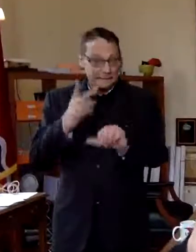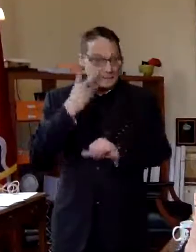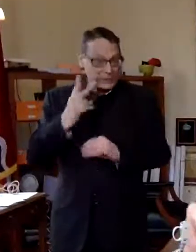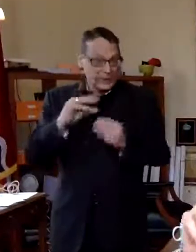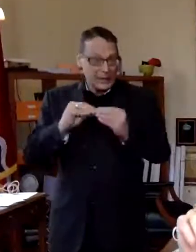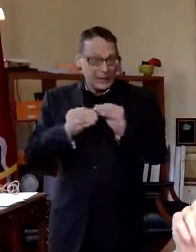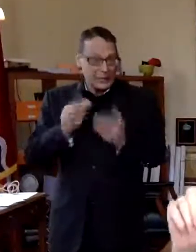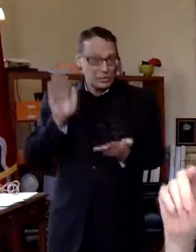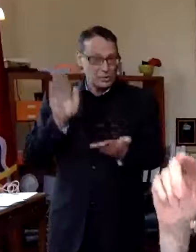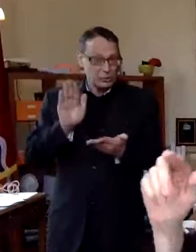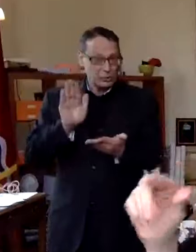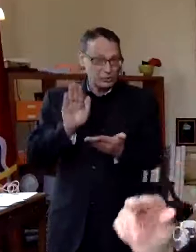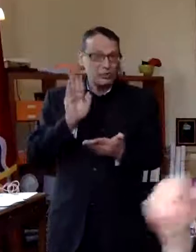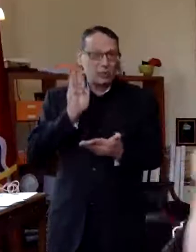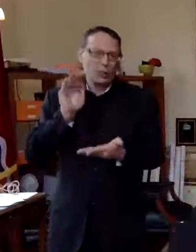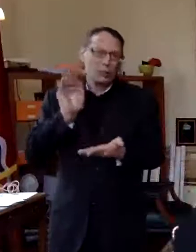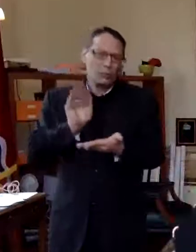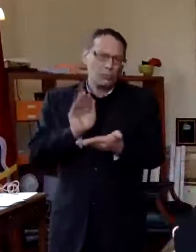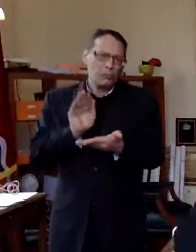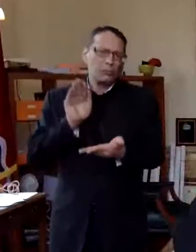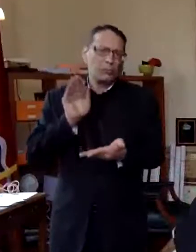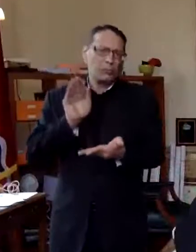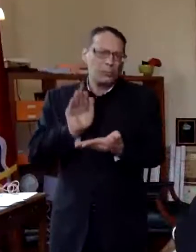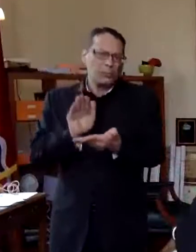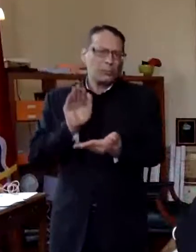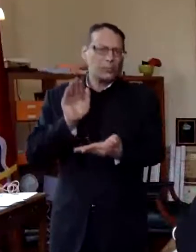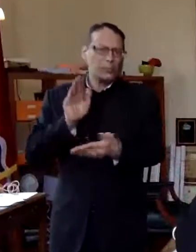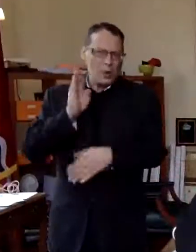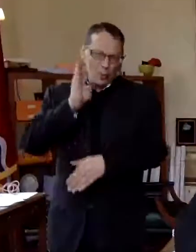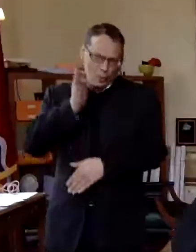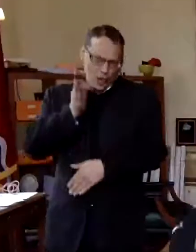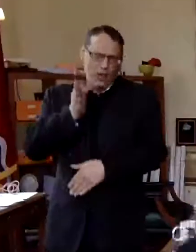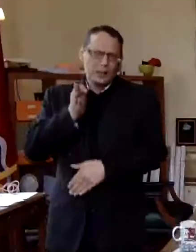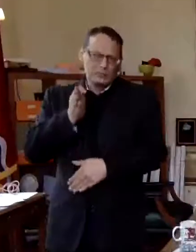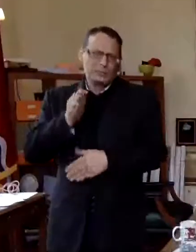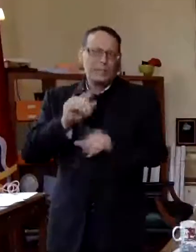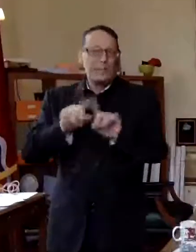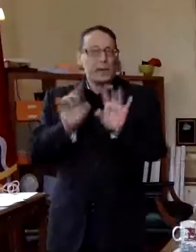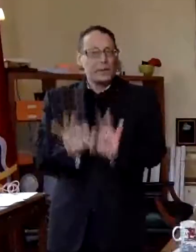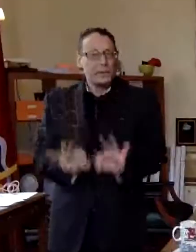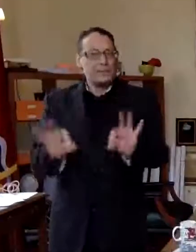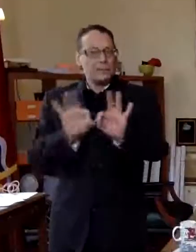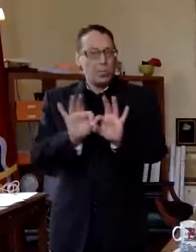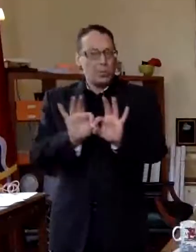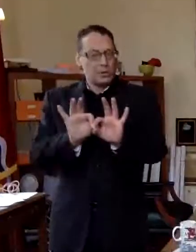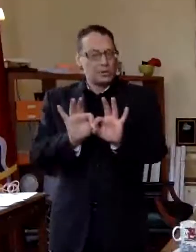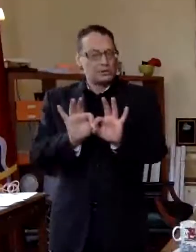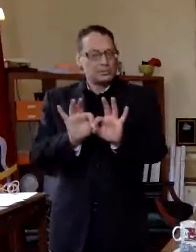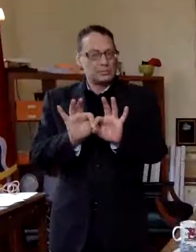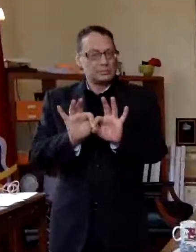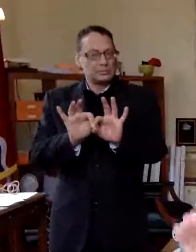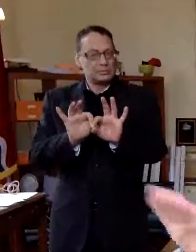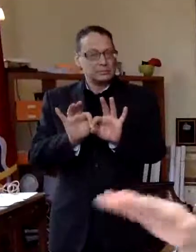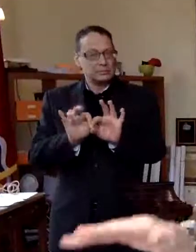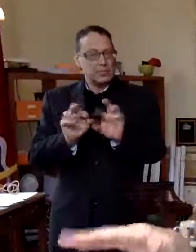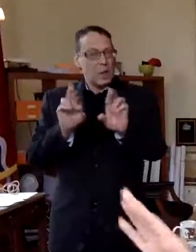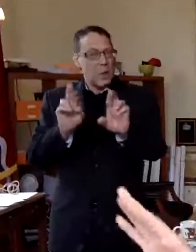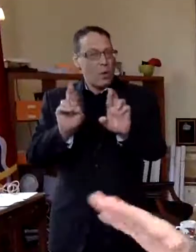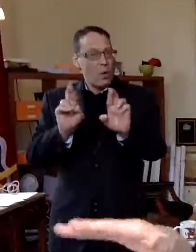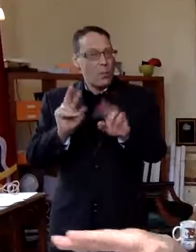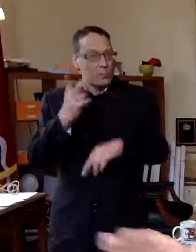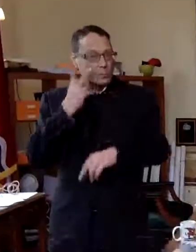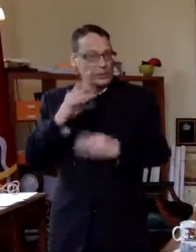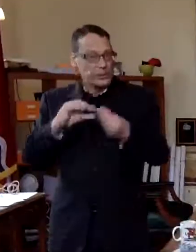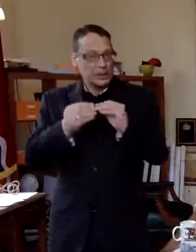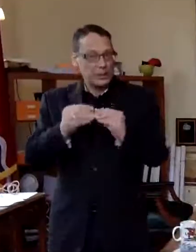happening it's been going up and down a little and up and down so uh that's that's very important um that we we hope to see those numbers